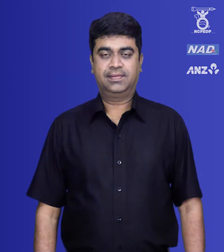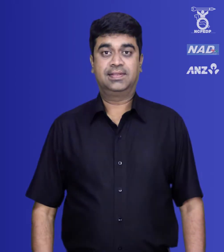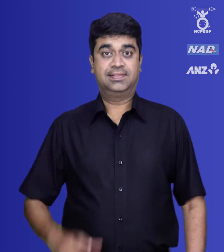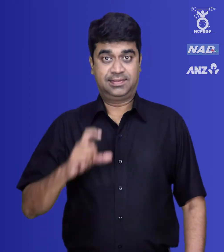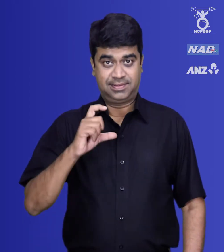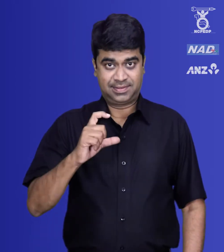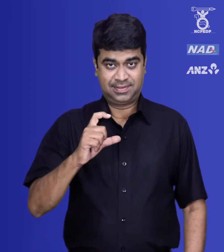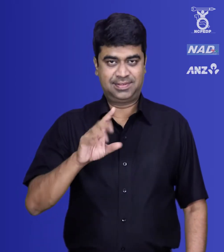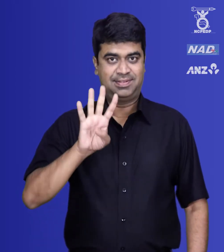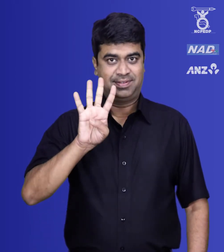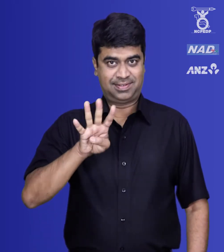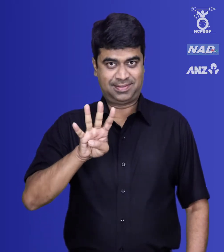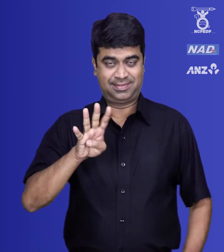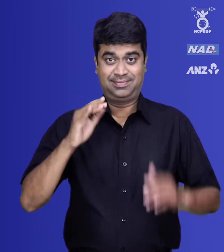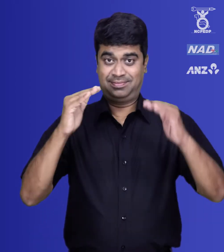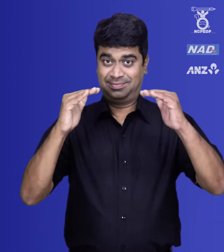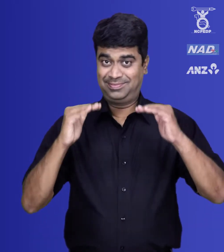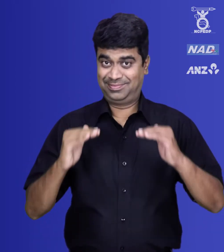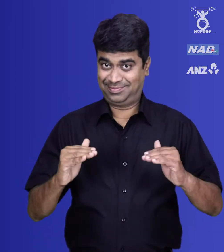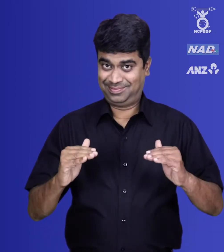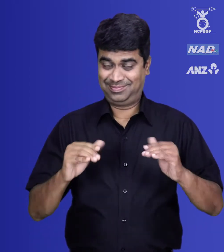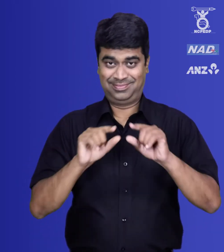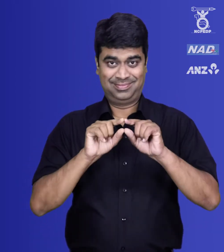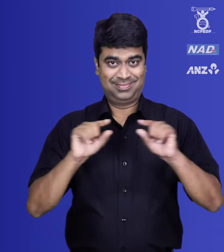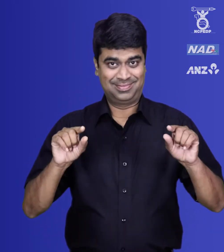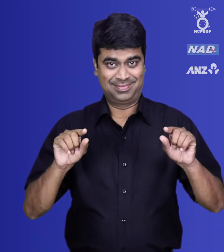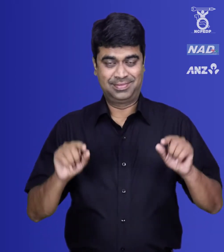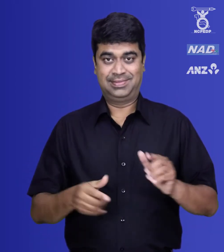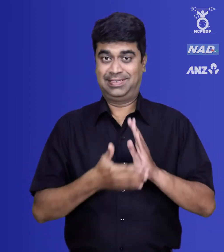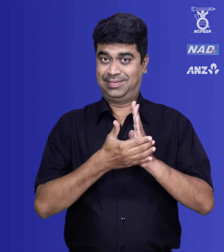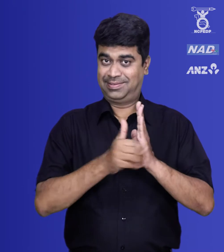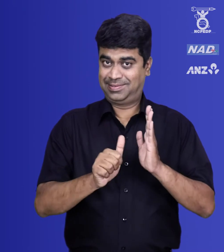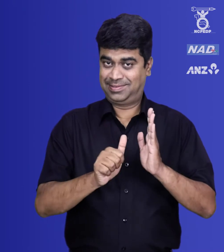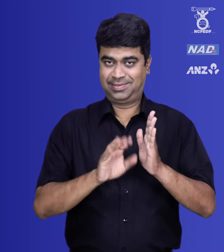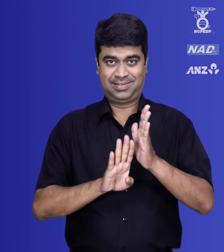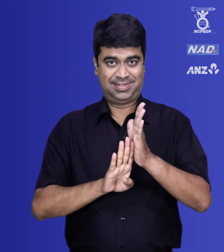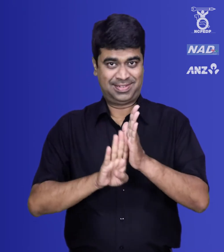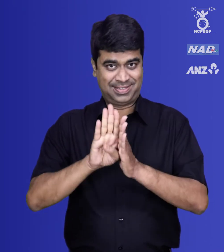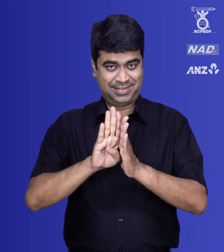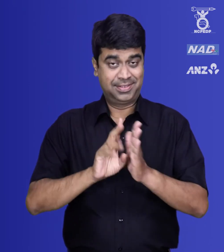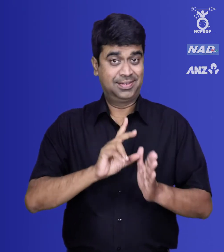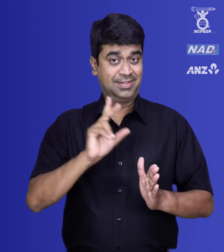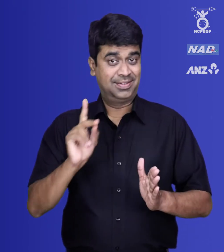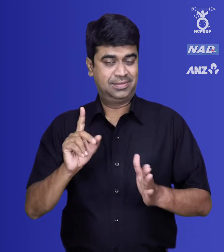Chapter 4 – Skill Development and Employment